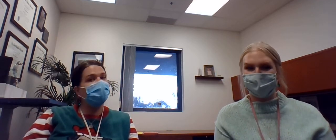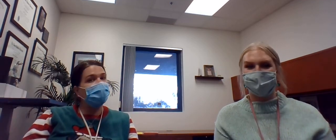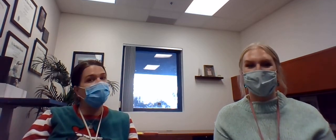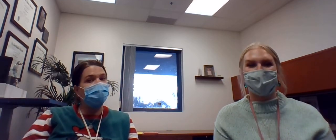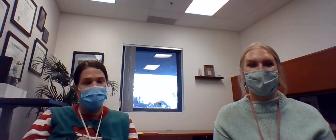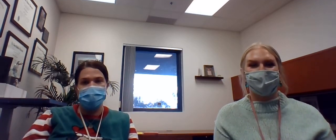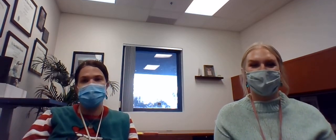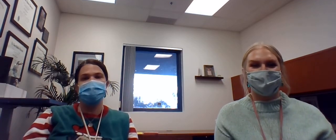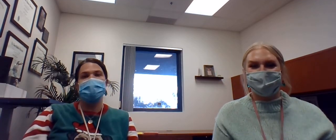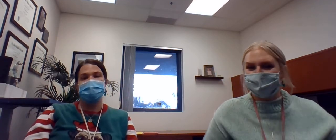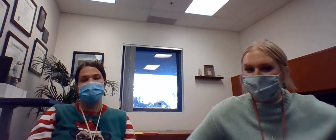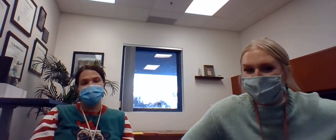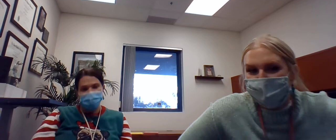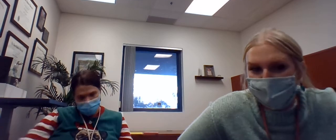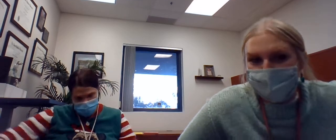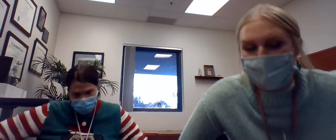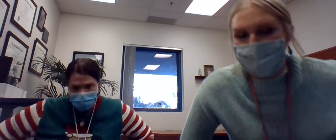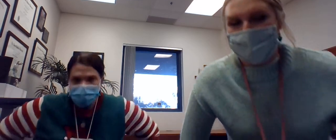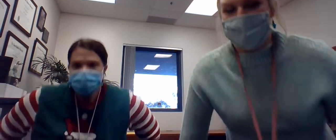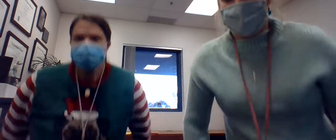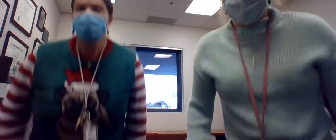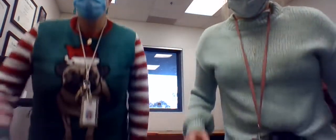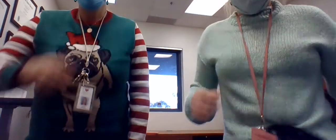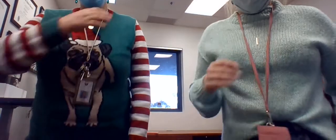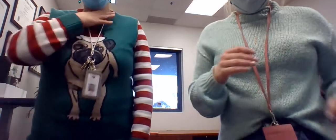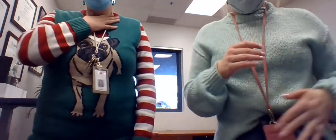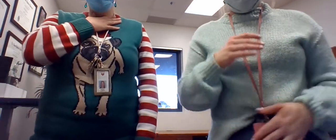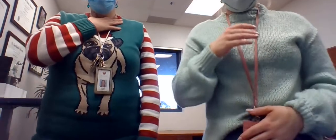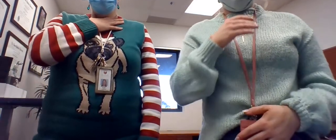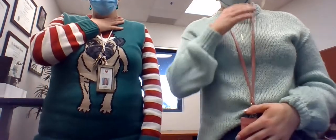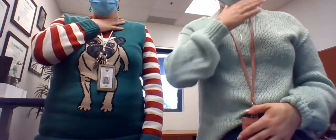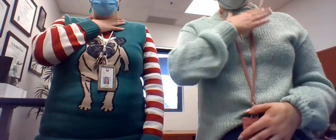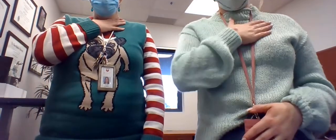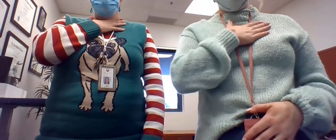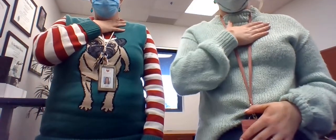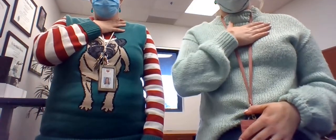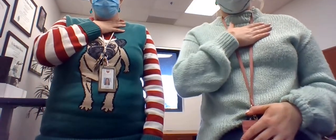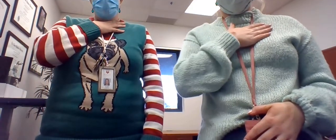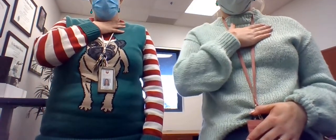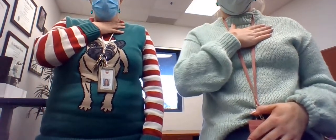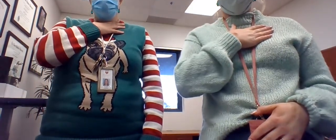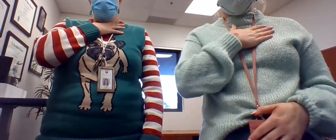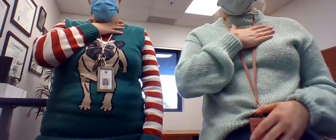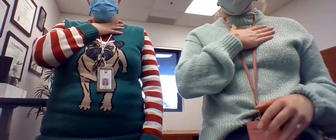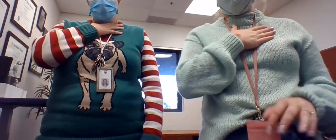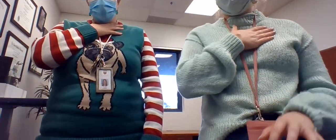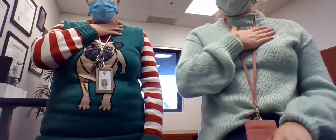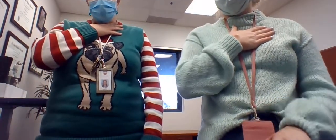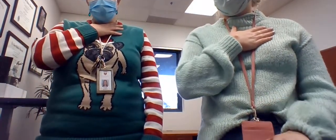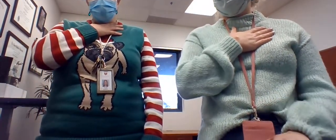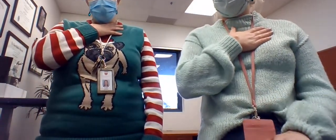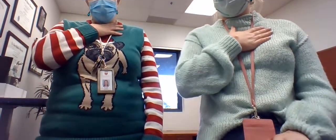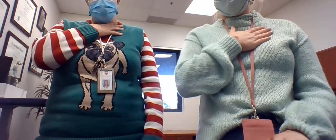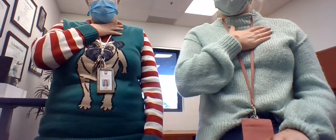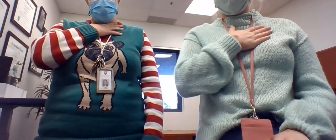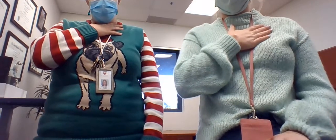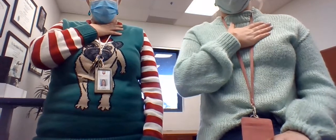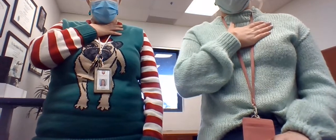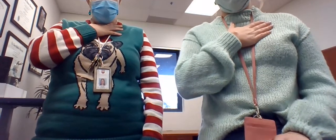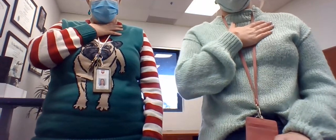followed by a moment of silence. I pledge allegiance to the flag of the United States of America, and